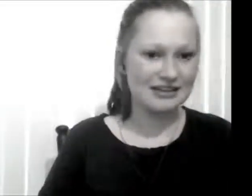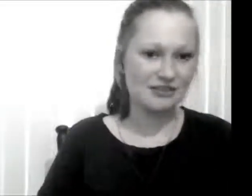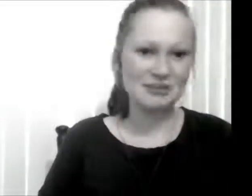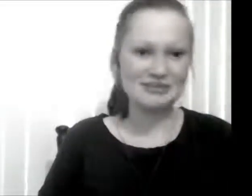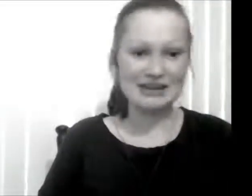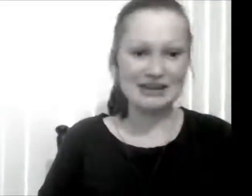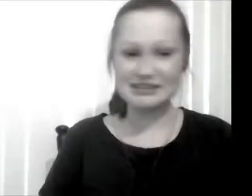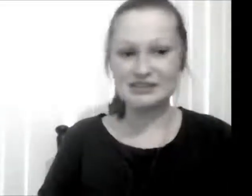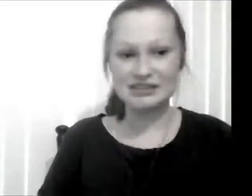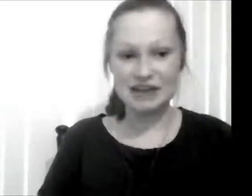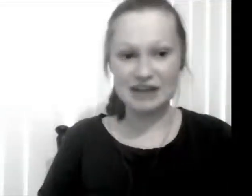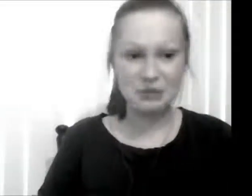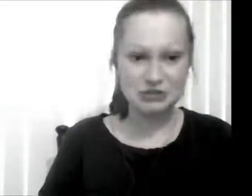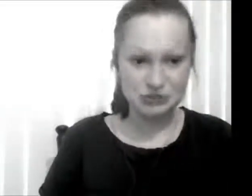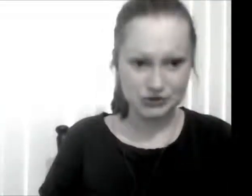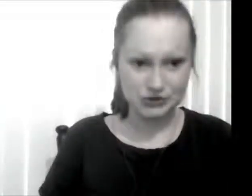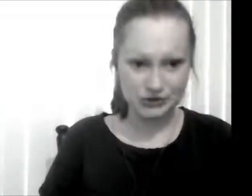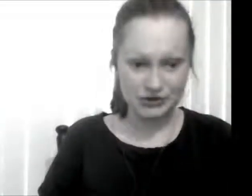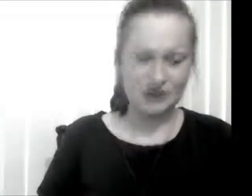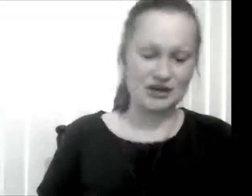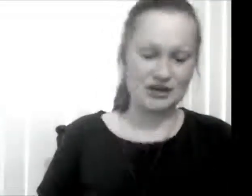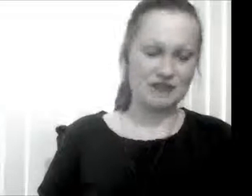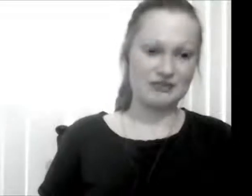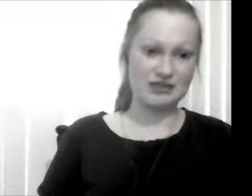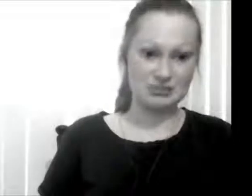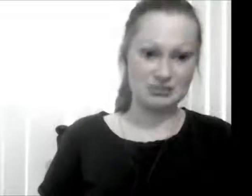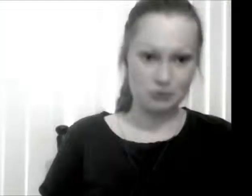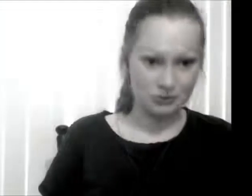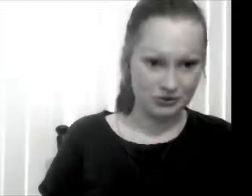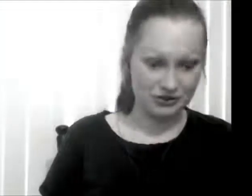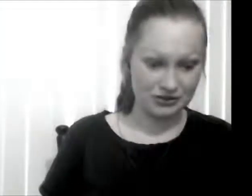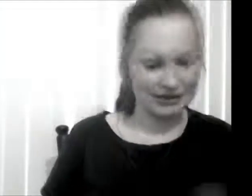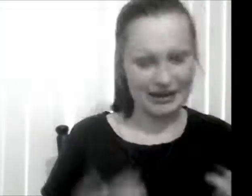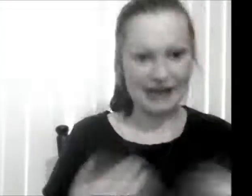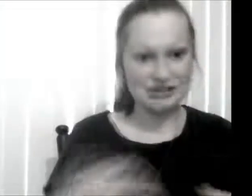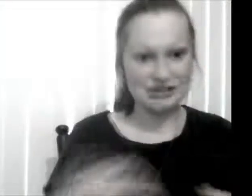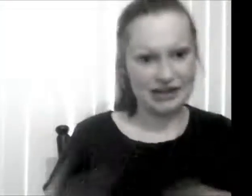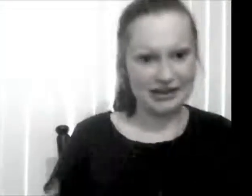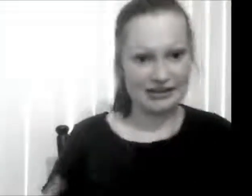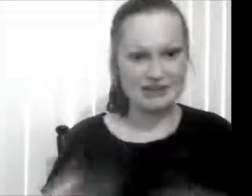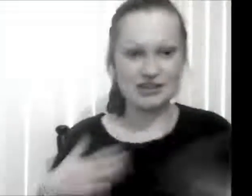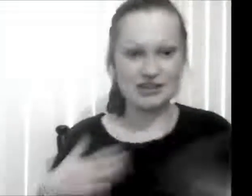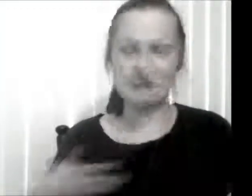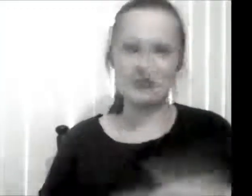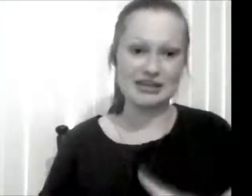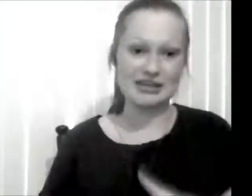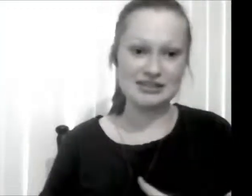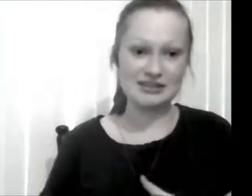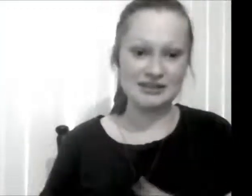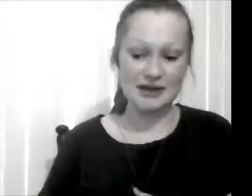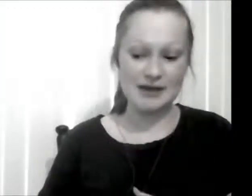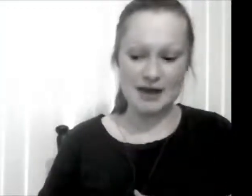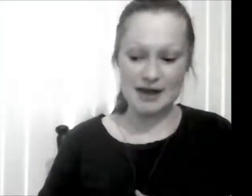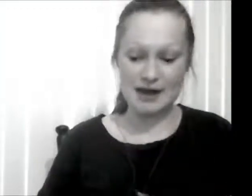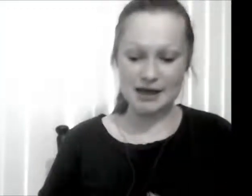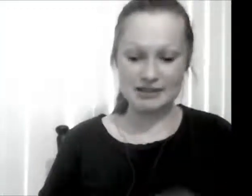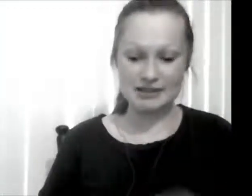for me to make a list of things that I want to do even if as small like each day each day a new list and so